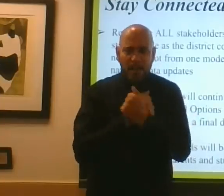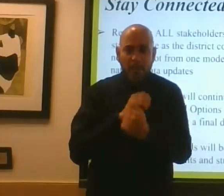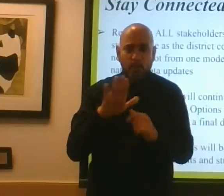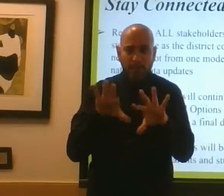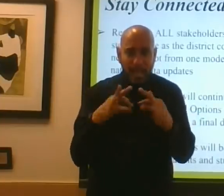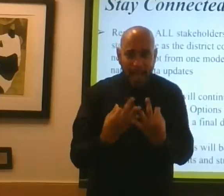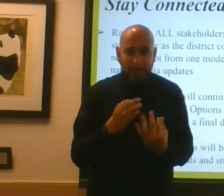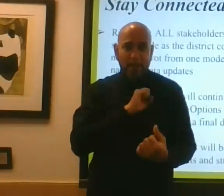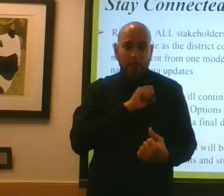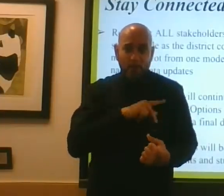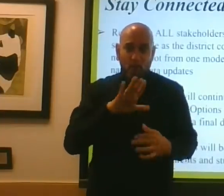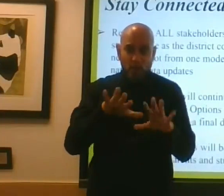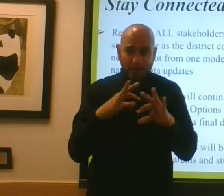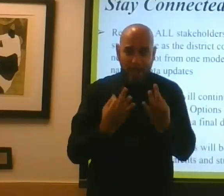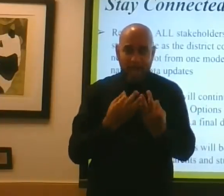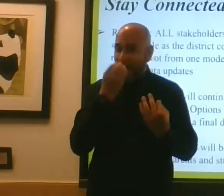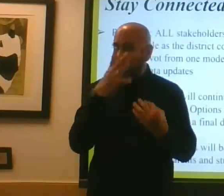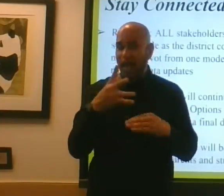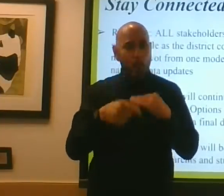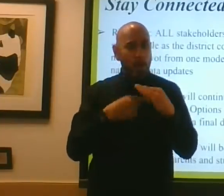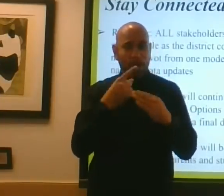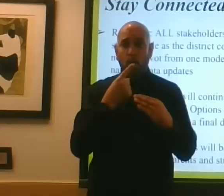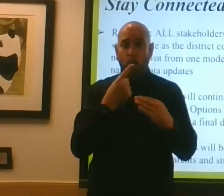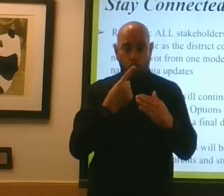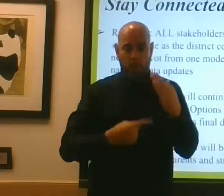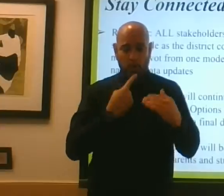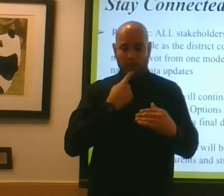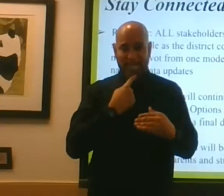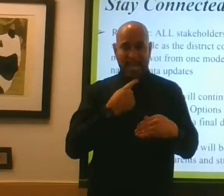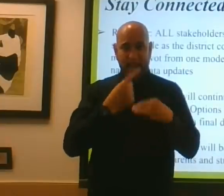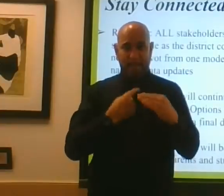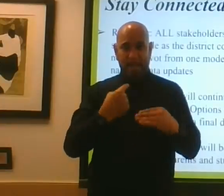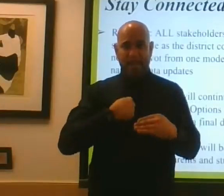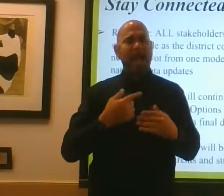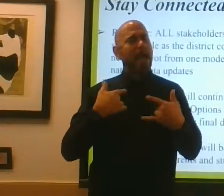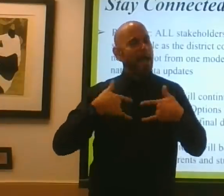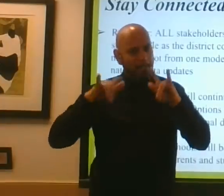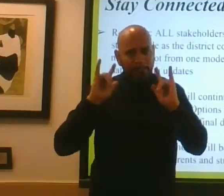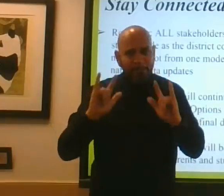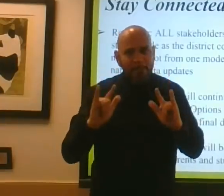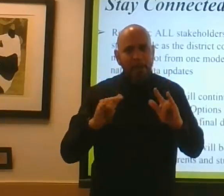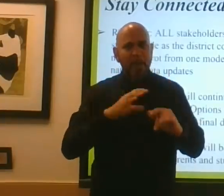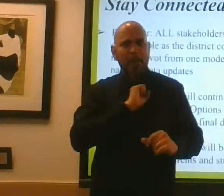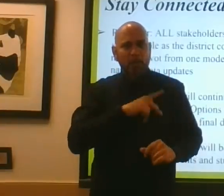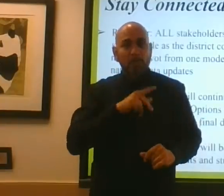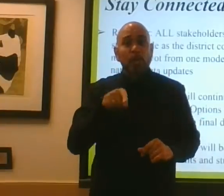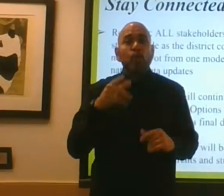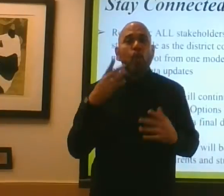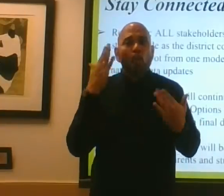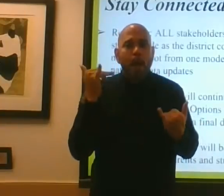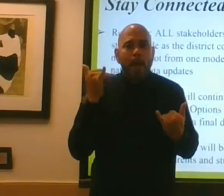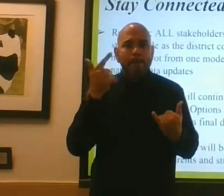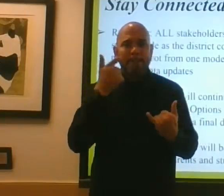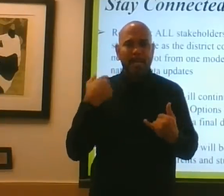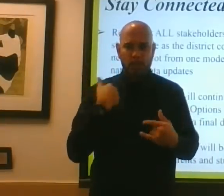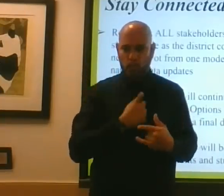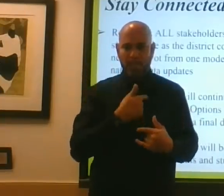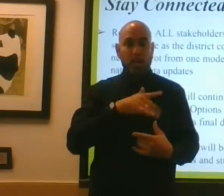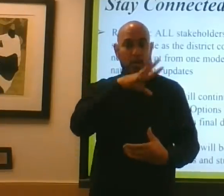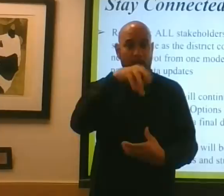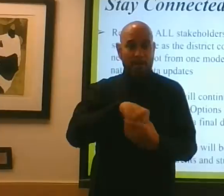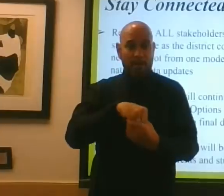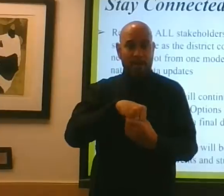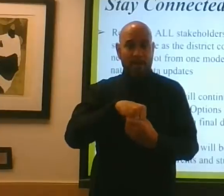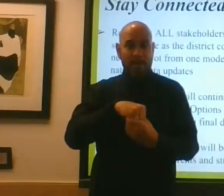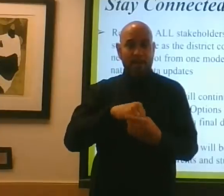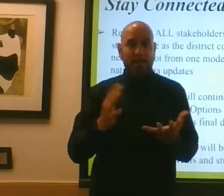your families. I don't care what you say about me. I still love all of you and I appreciate all of you because we're in this thing